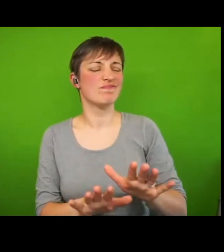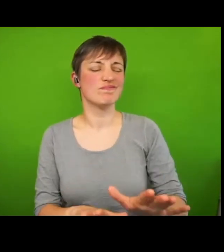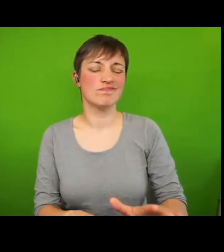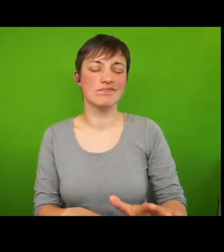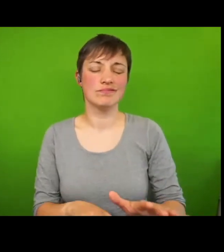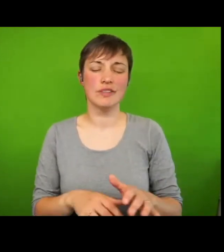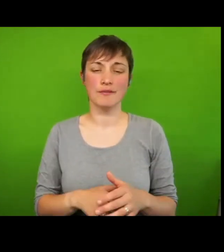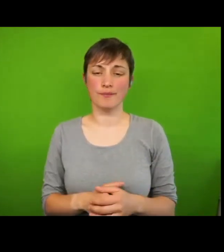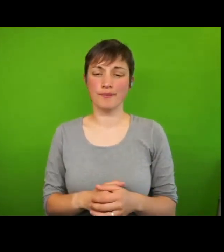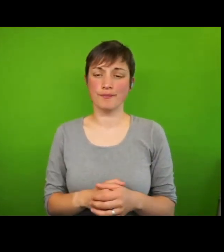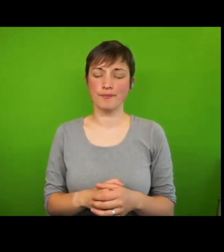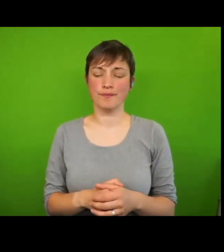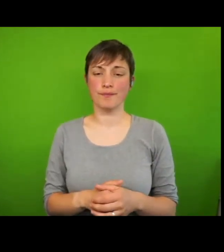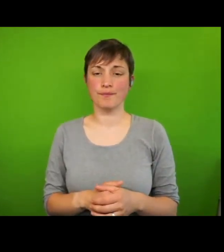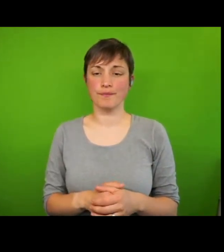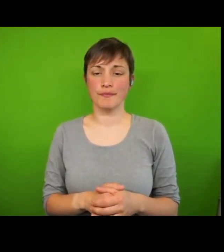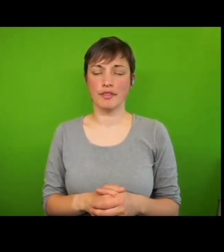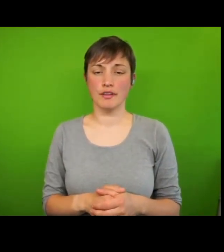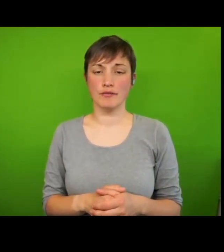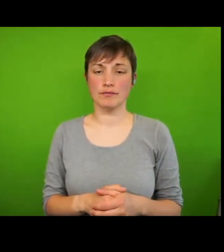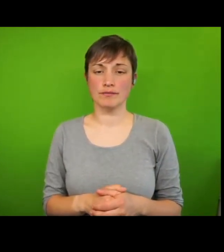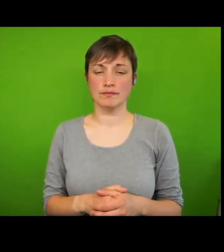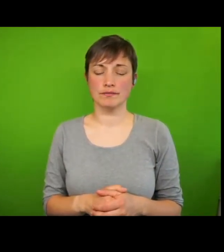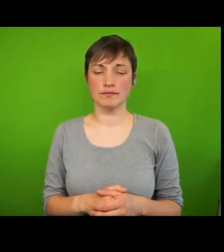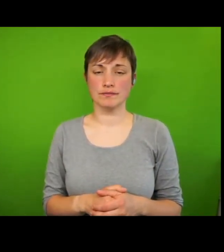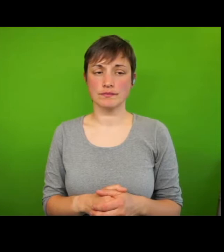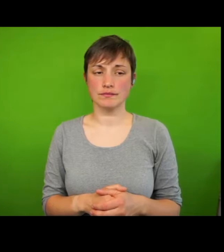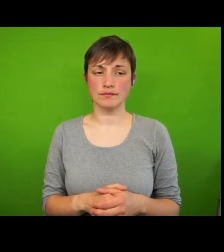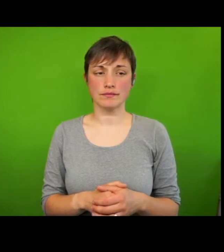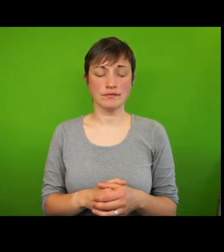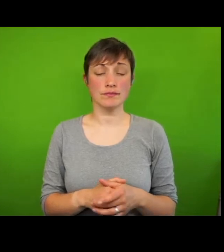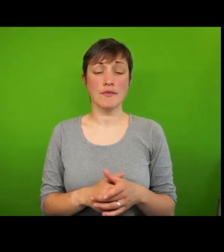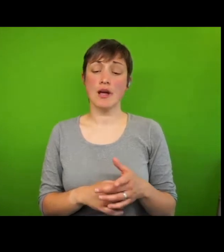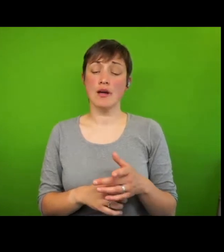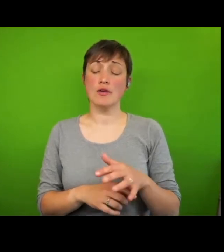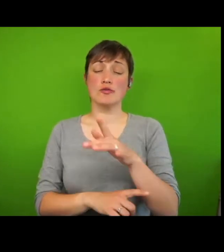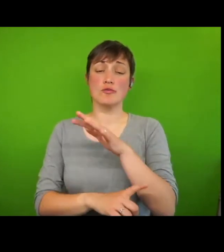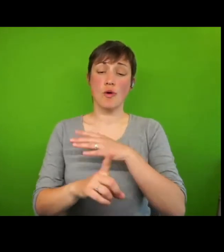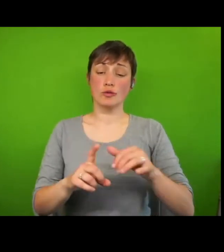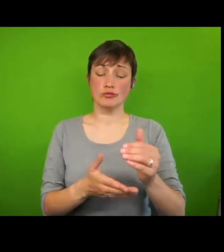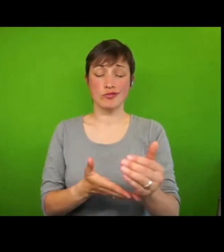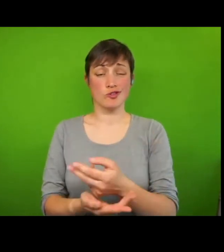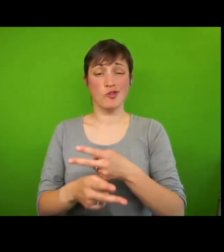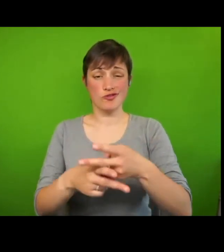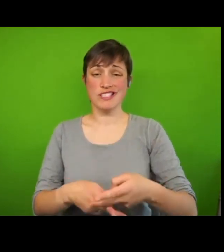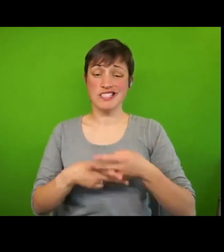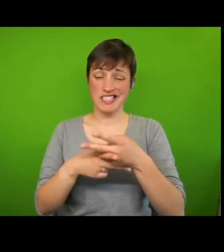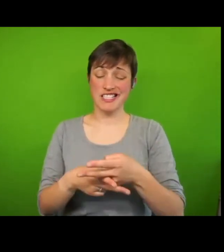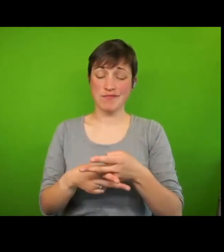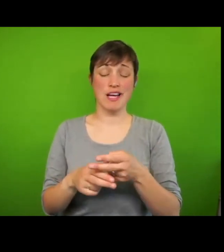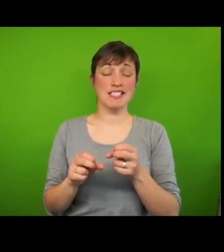-national research that social security systems that fail to promote personal dignity, risk eroding